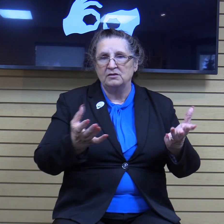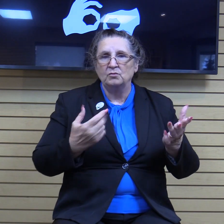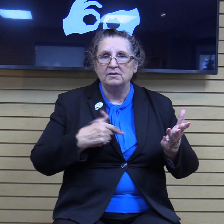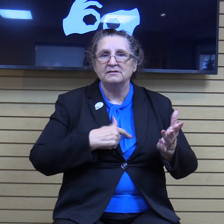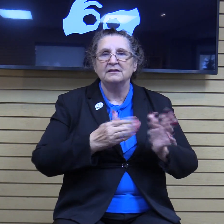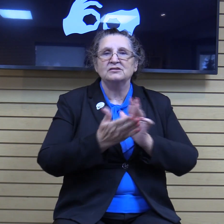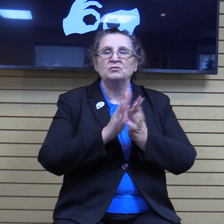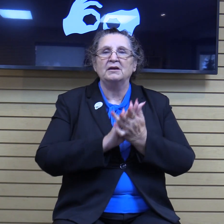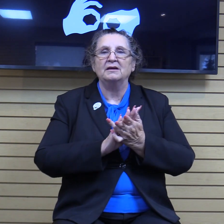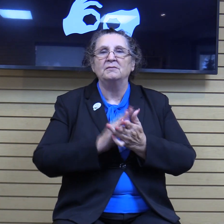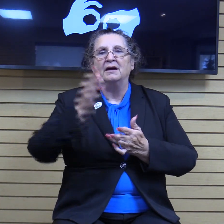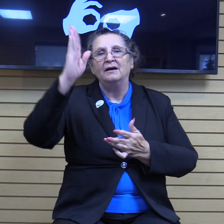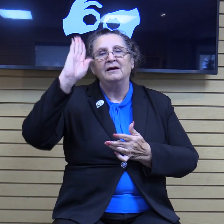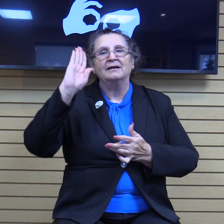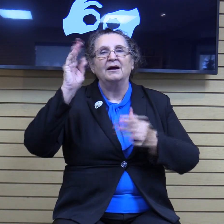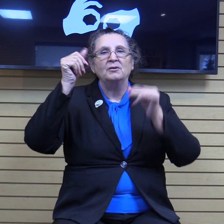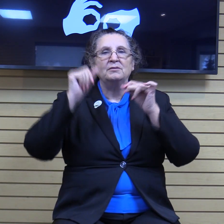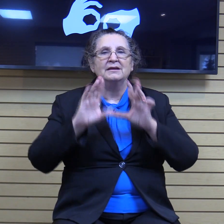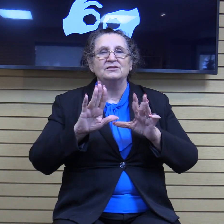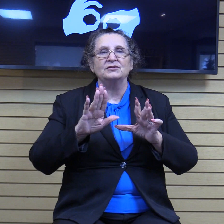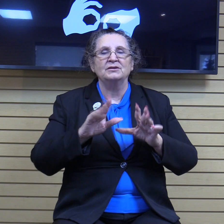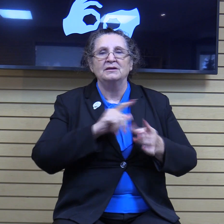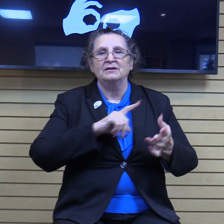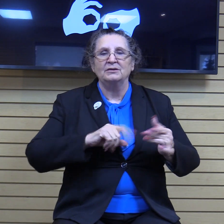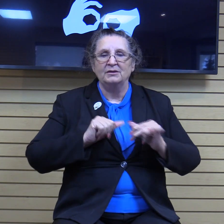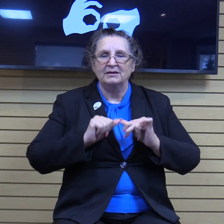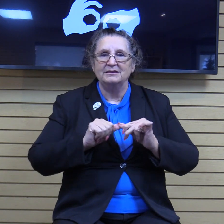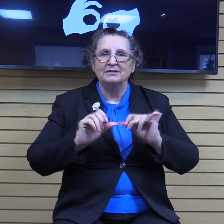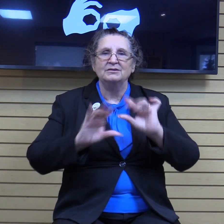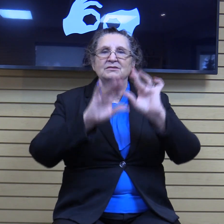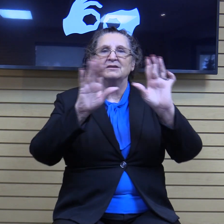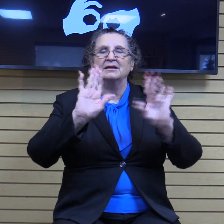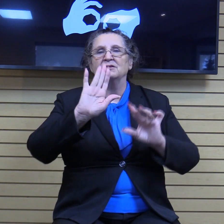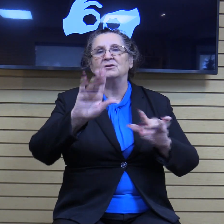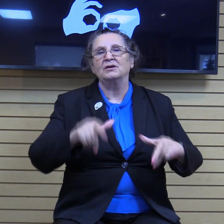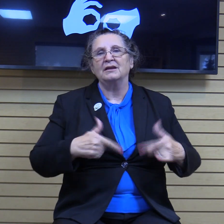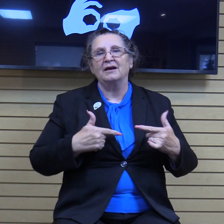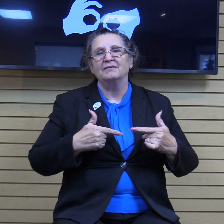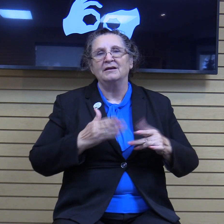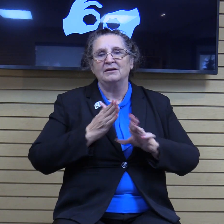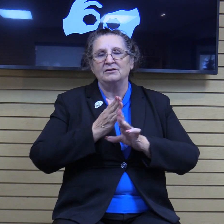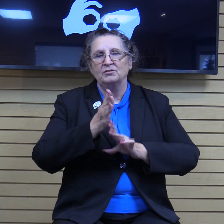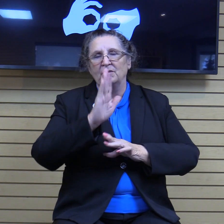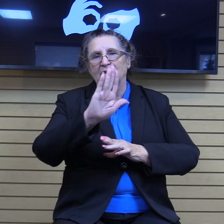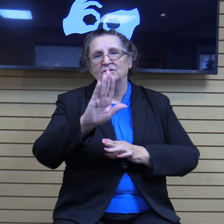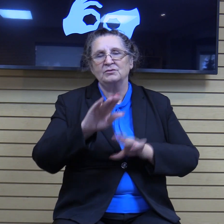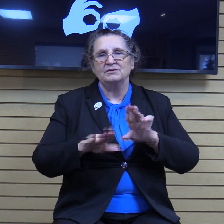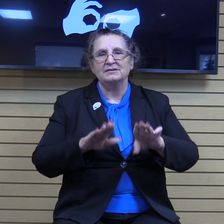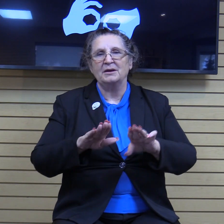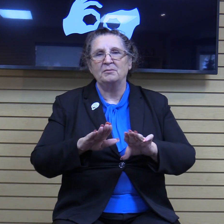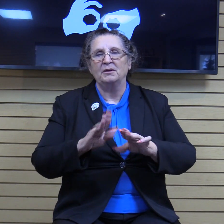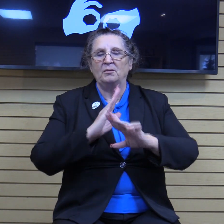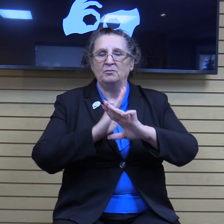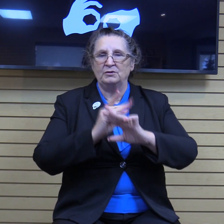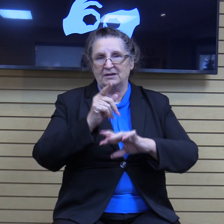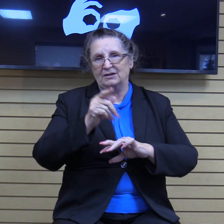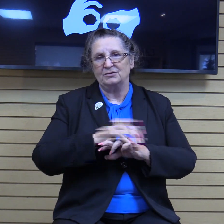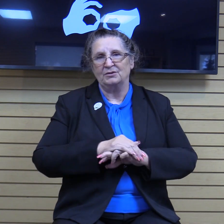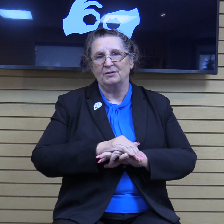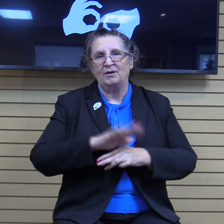God bless you guys and may the Lord continue to shine upon you, direct you every step, and protect you all the days of your